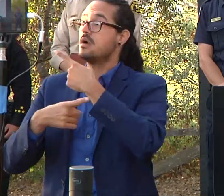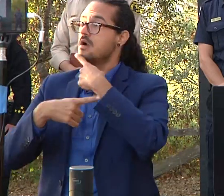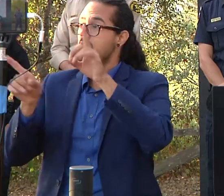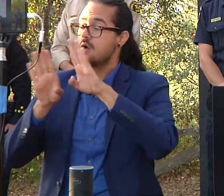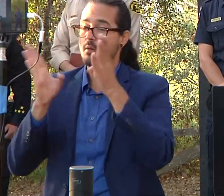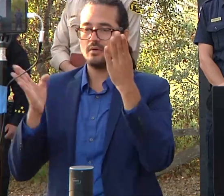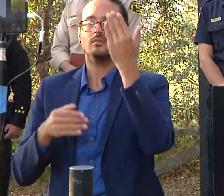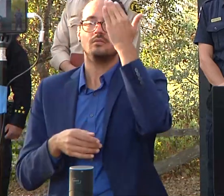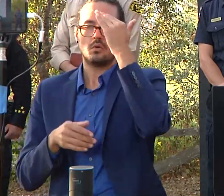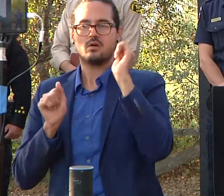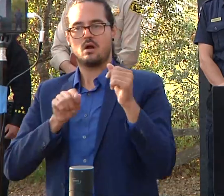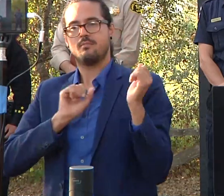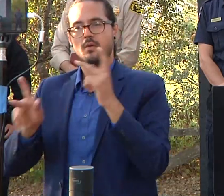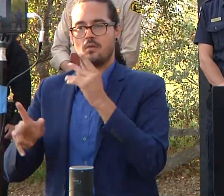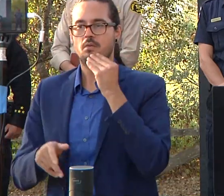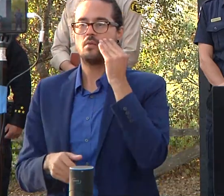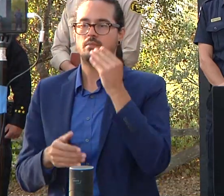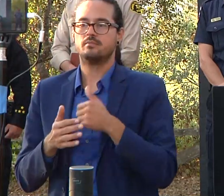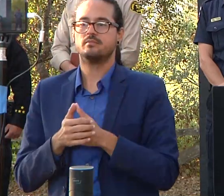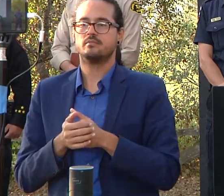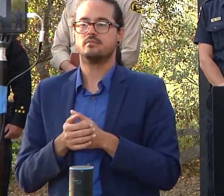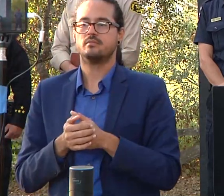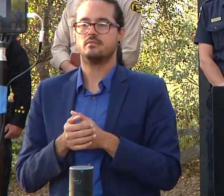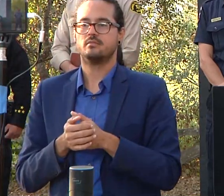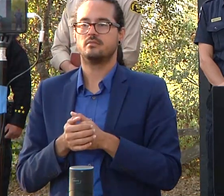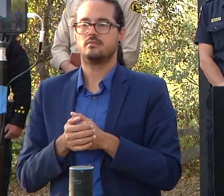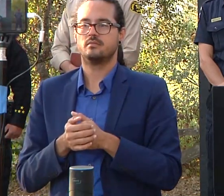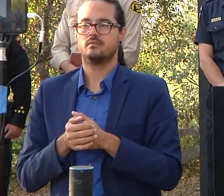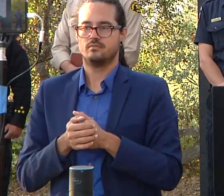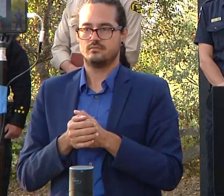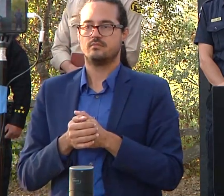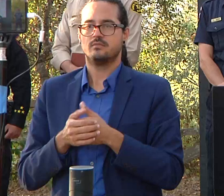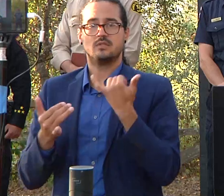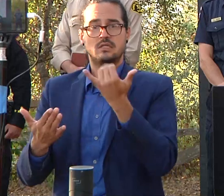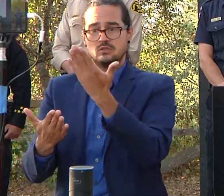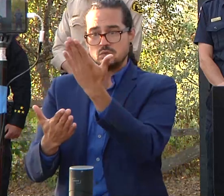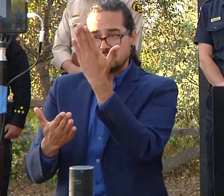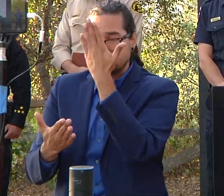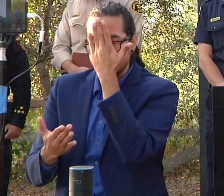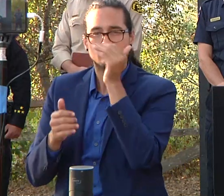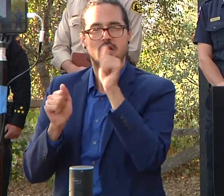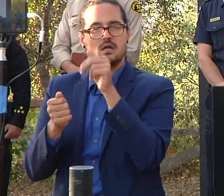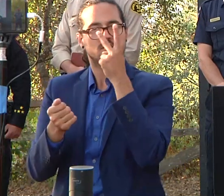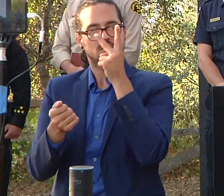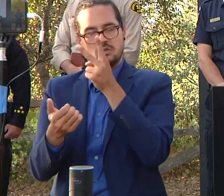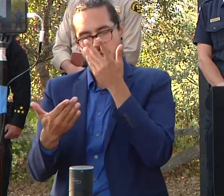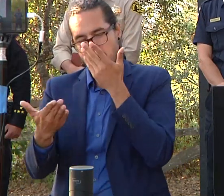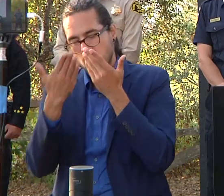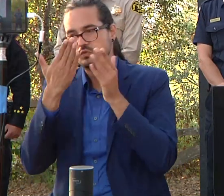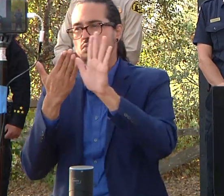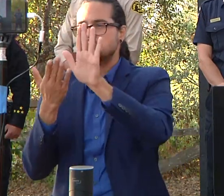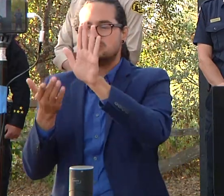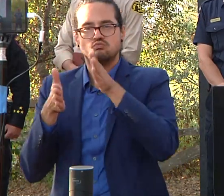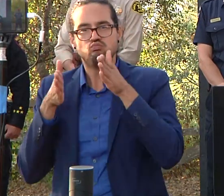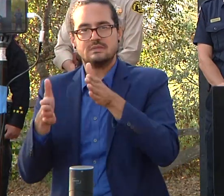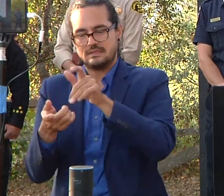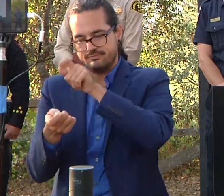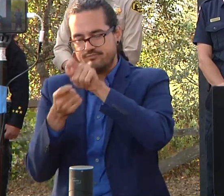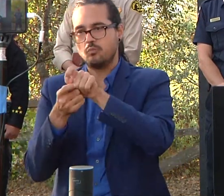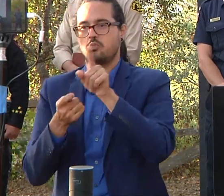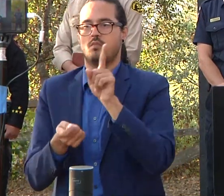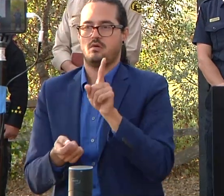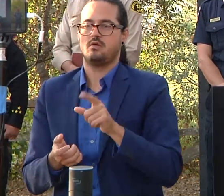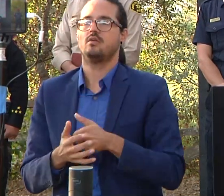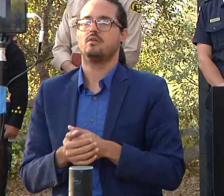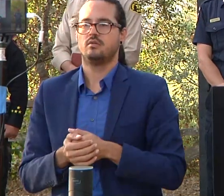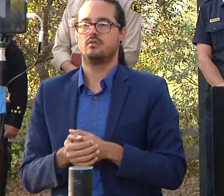the closer you zoom in so please refer to those in our social media platforms to find out the most updated information along with our